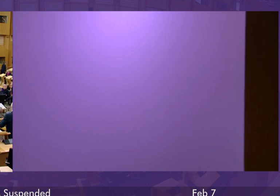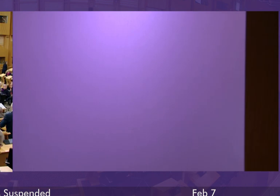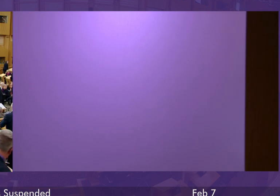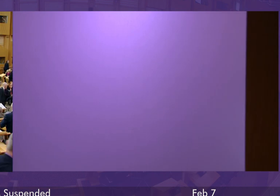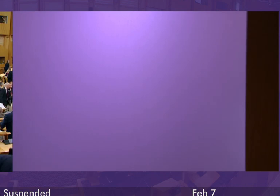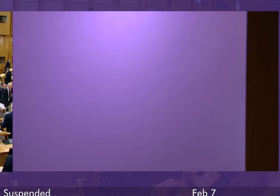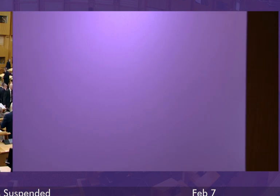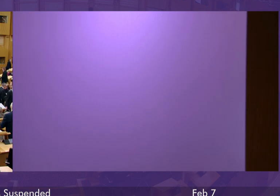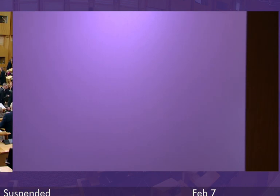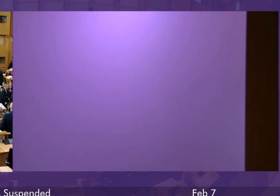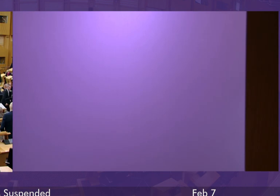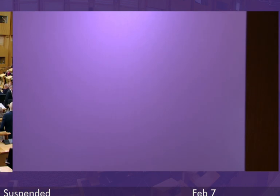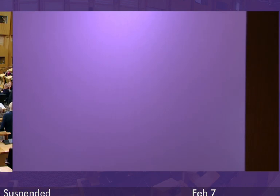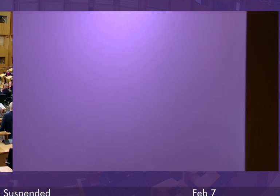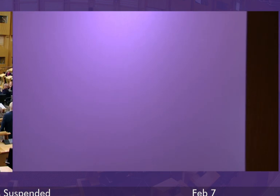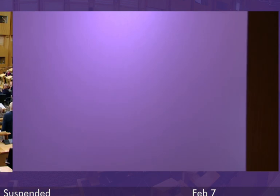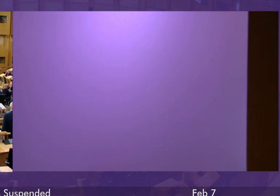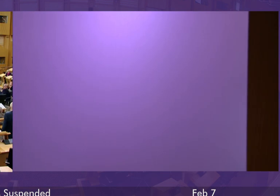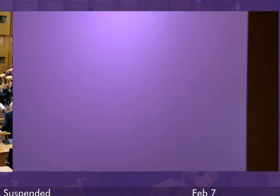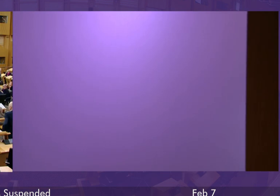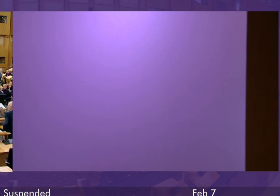suspension because the board the British party would have a of